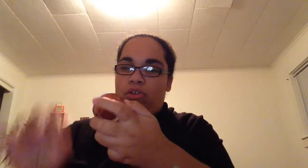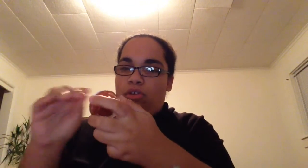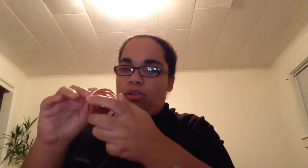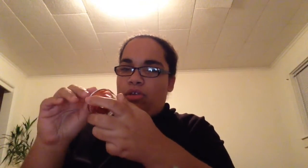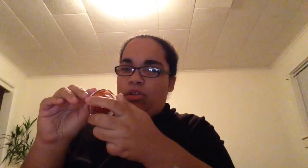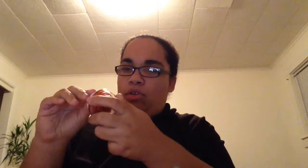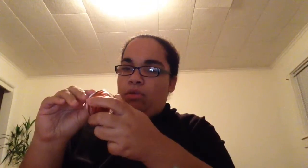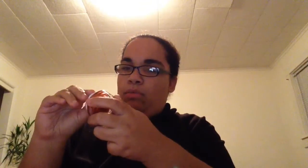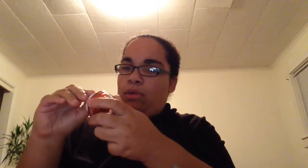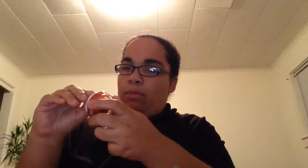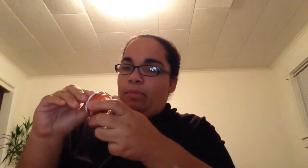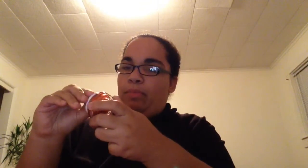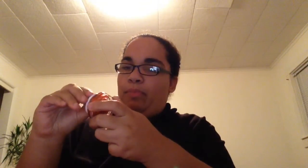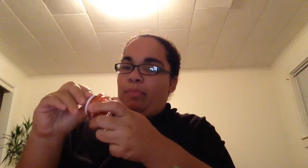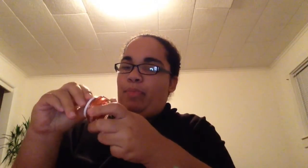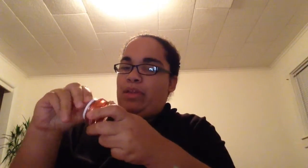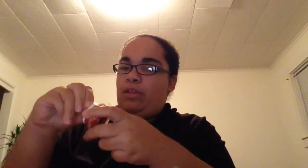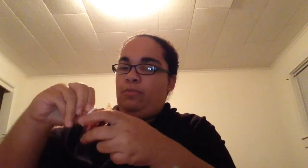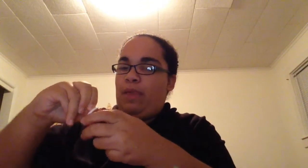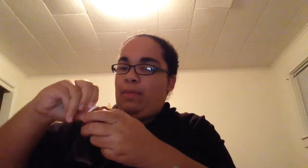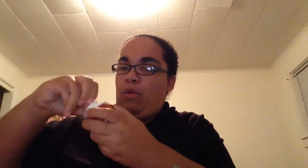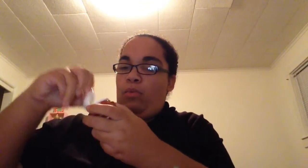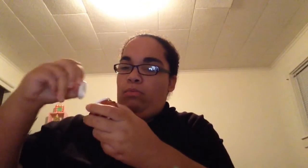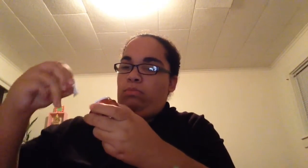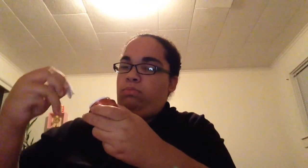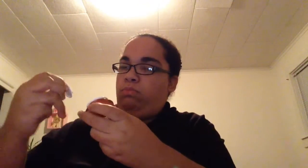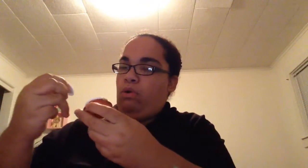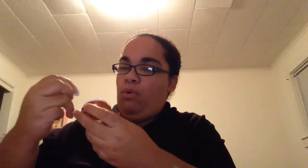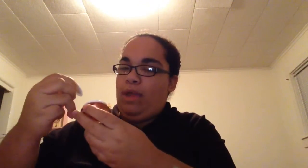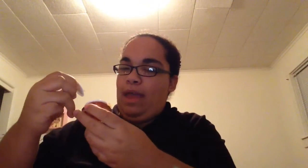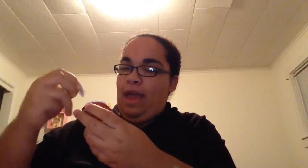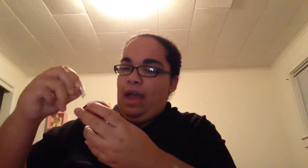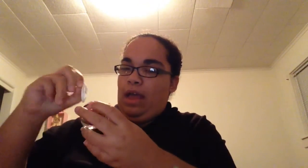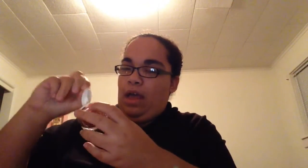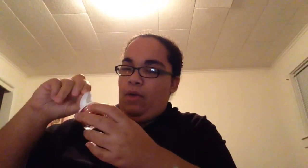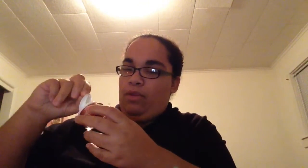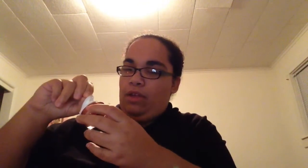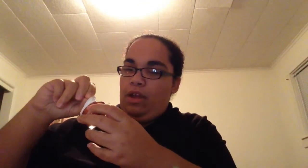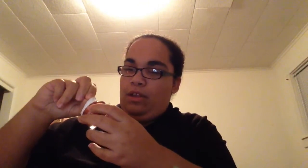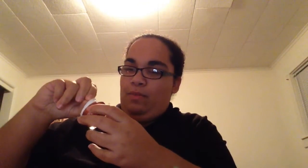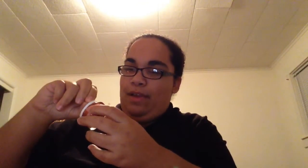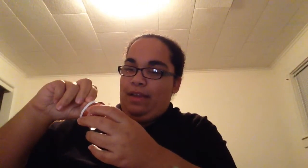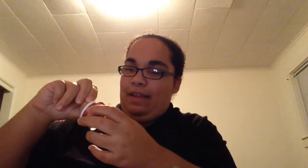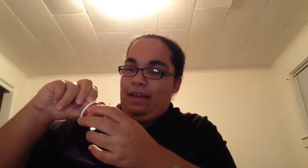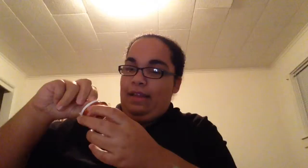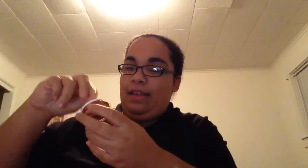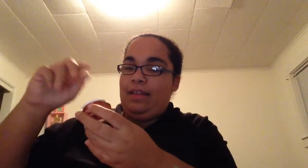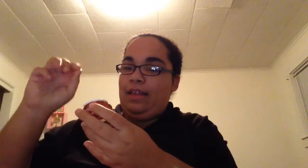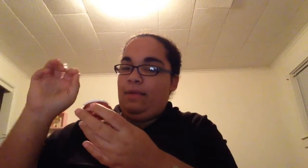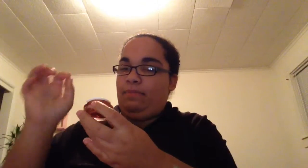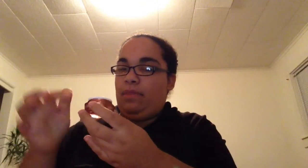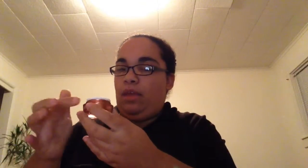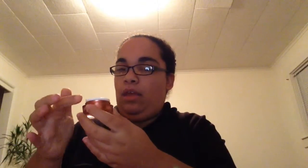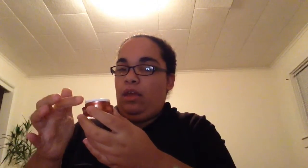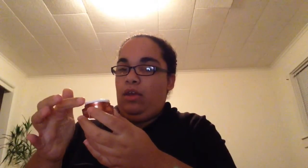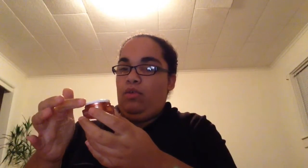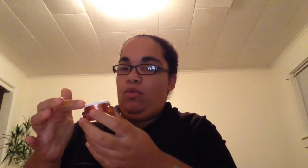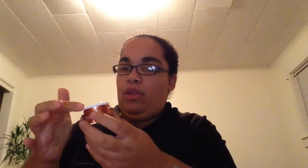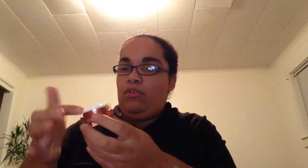so I'm gonna bust this baby okay I was not expecting that let's um ooh let's try